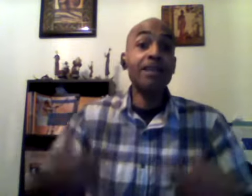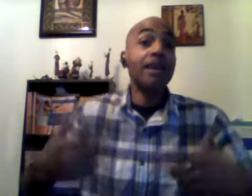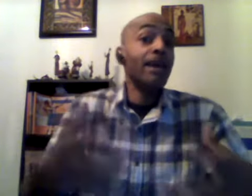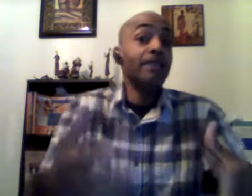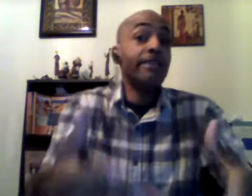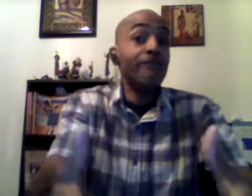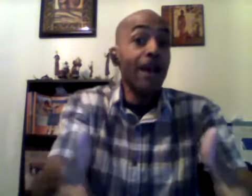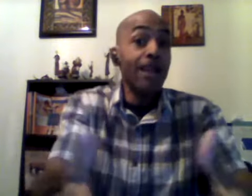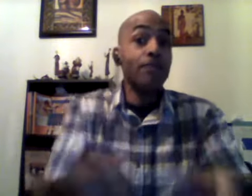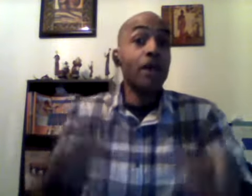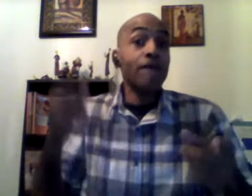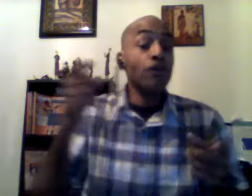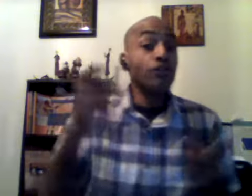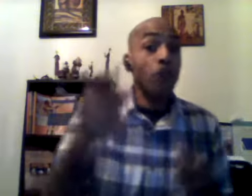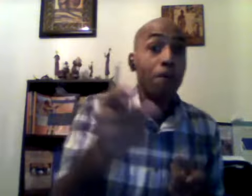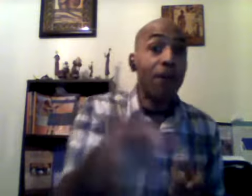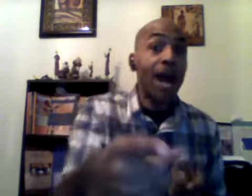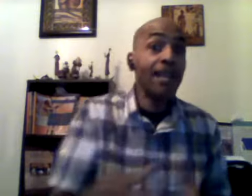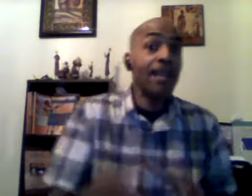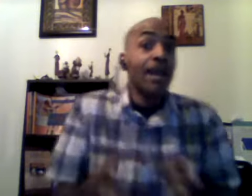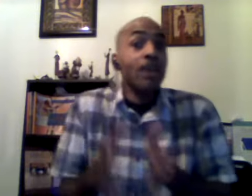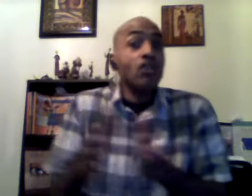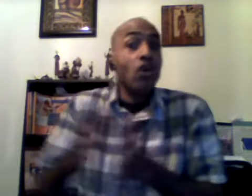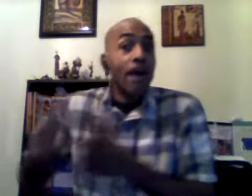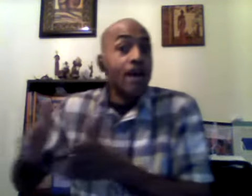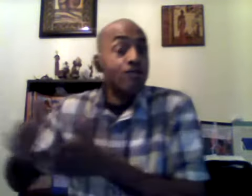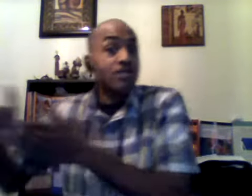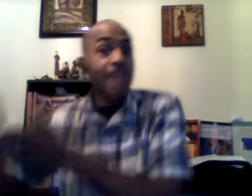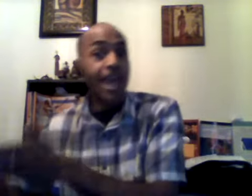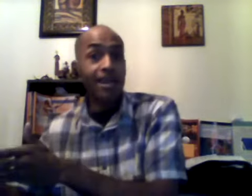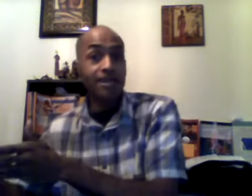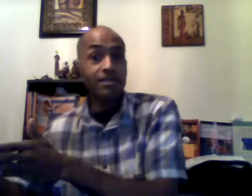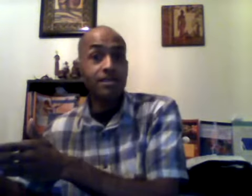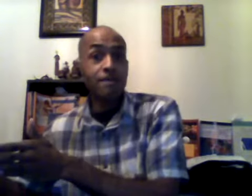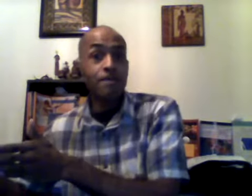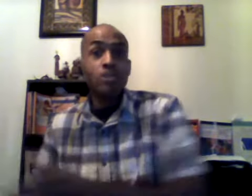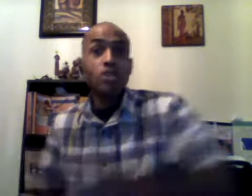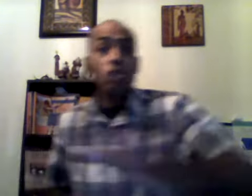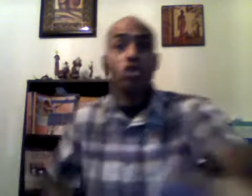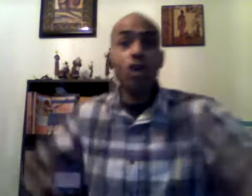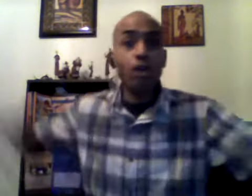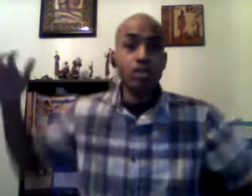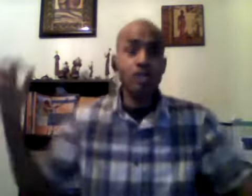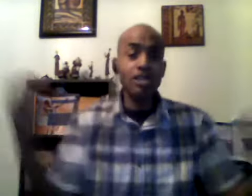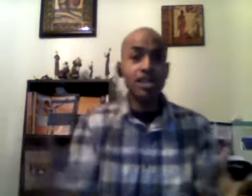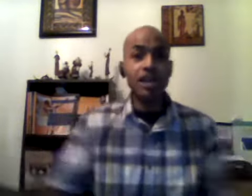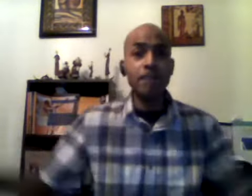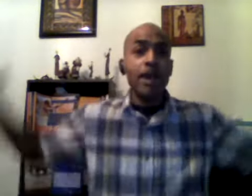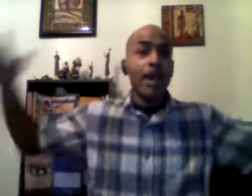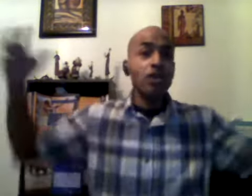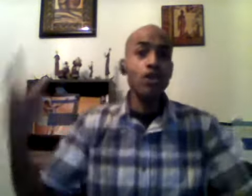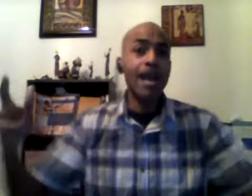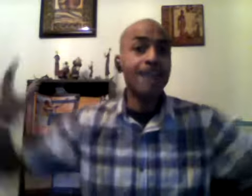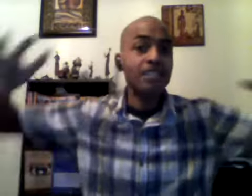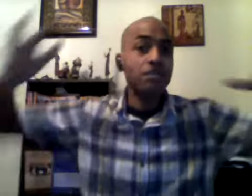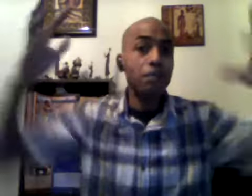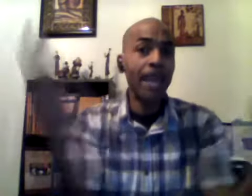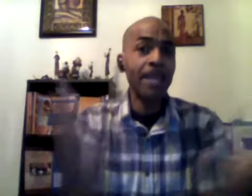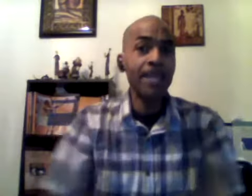and developed for your body and your health status so you go to the gym and you got this maniac